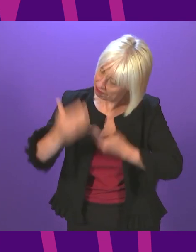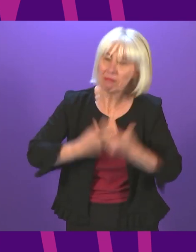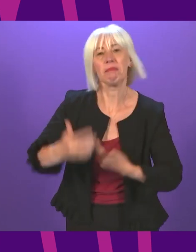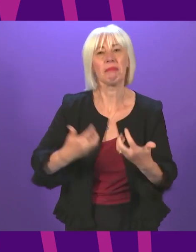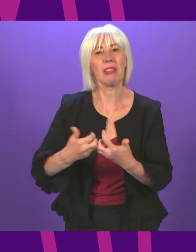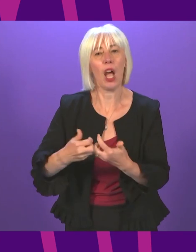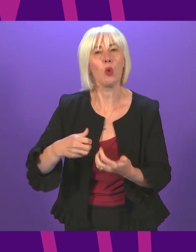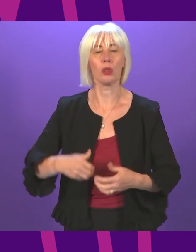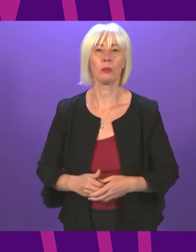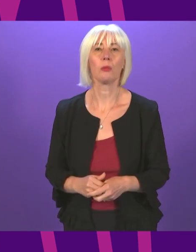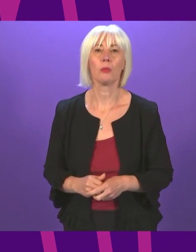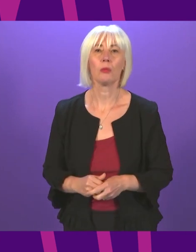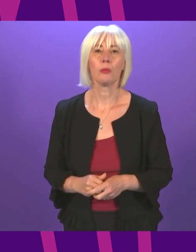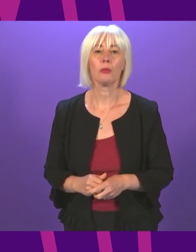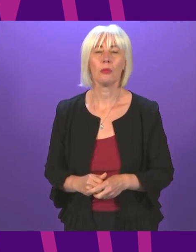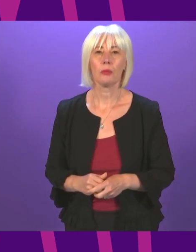Alex Paul Hamilton.